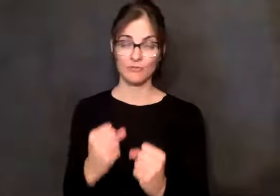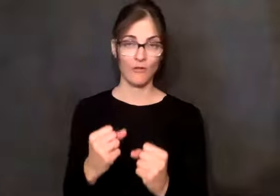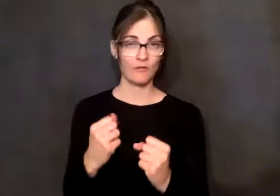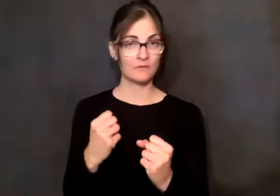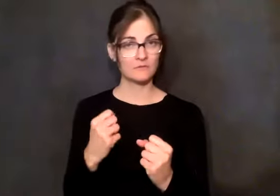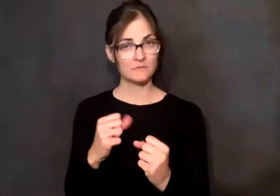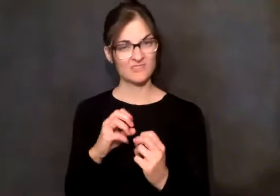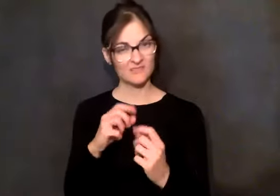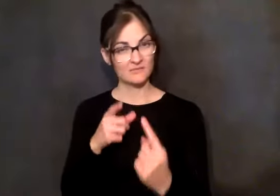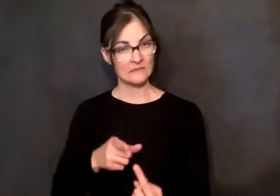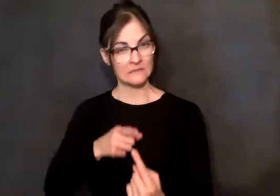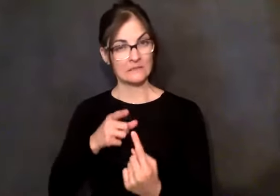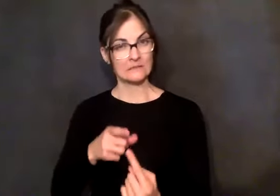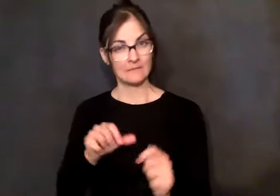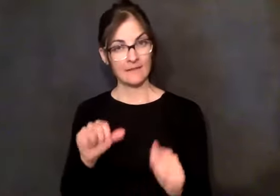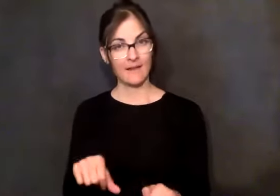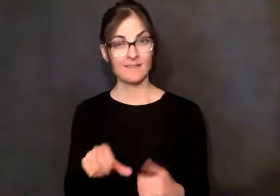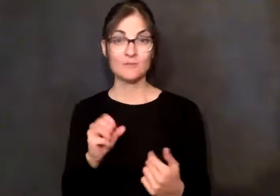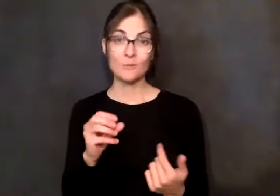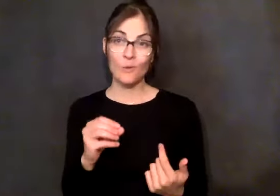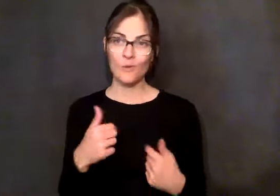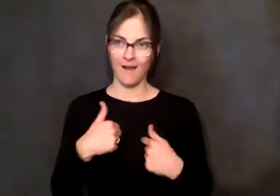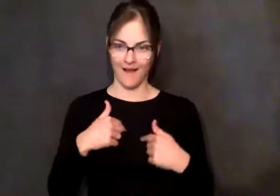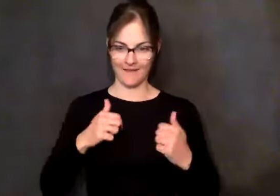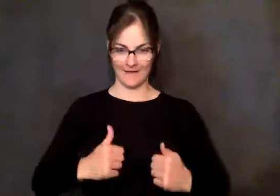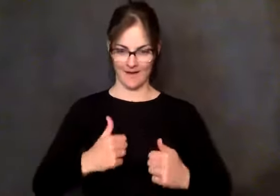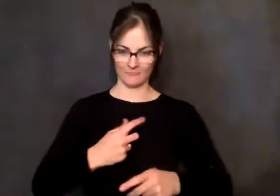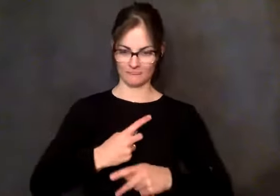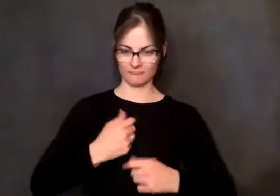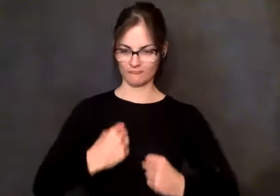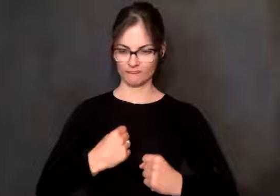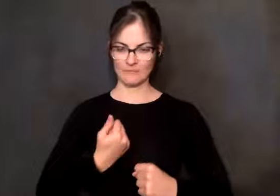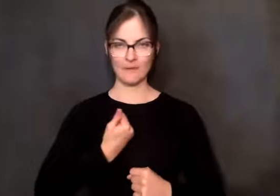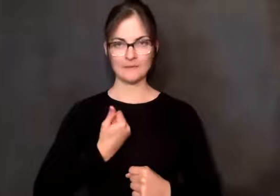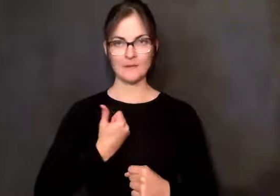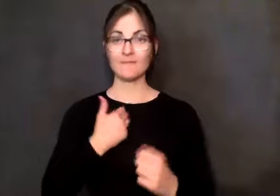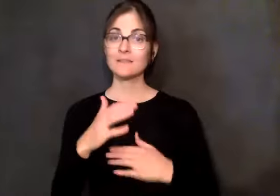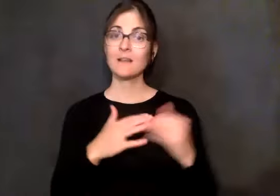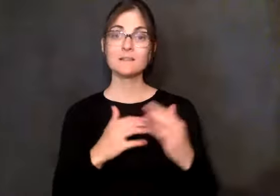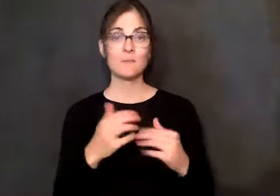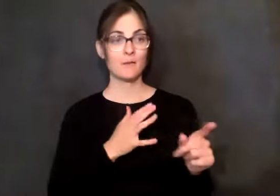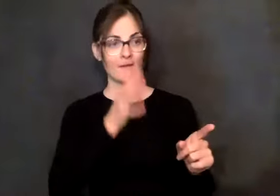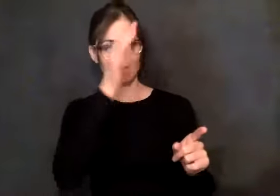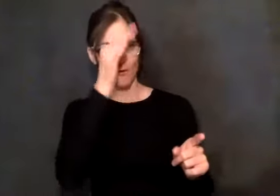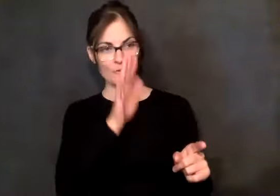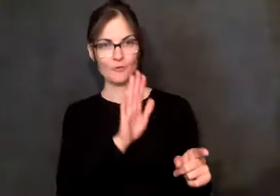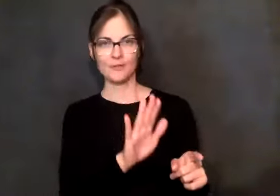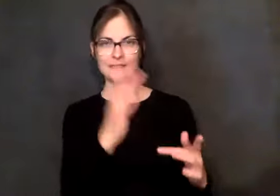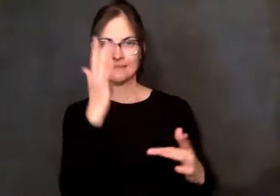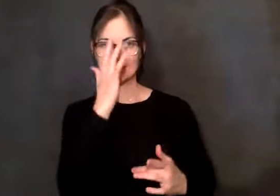continue to be the best son that I can be, regardless of the state of his disease. And I was able to do that